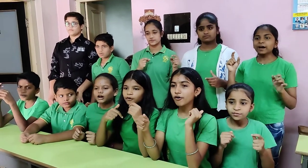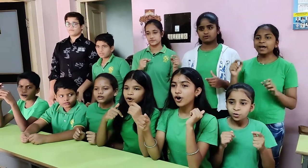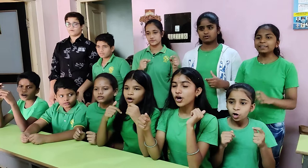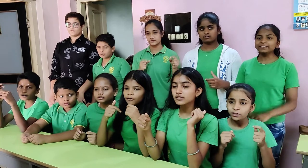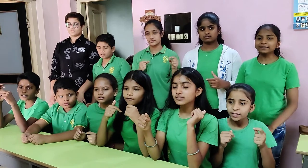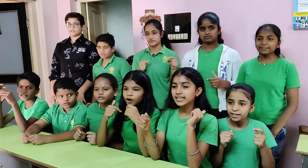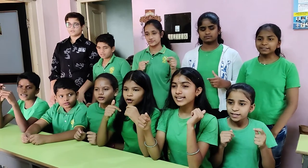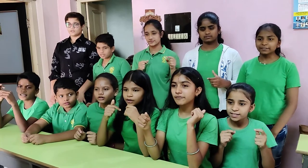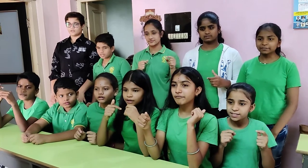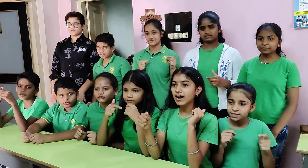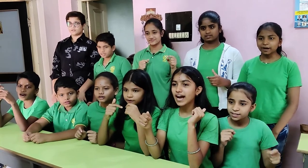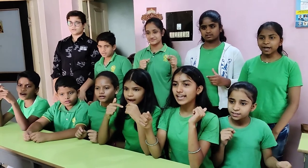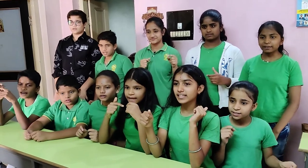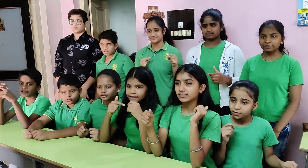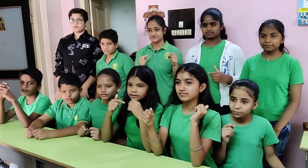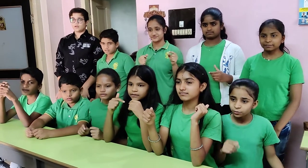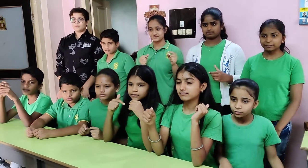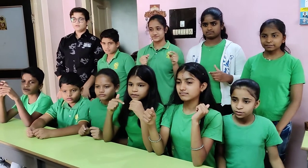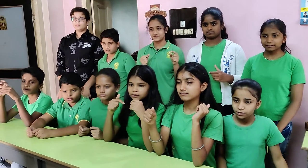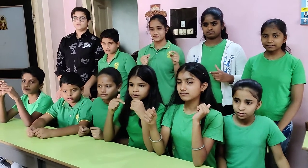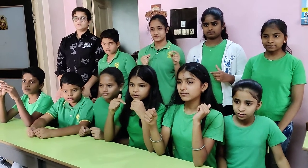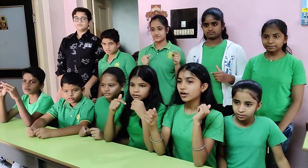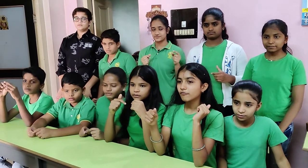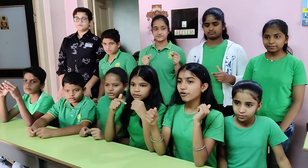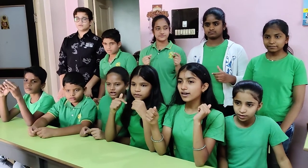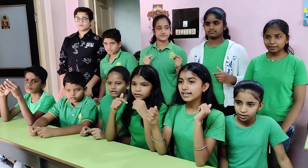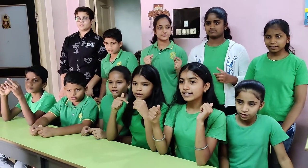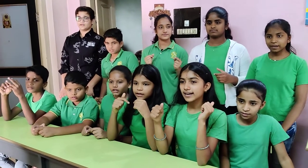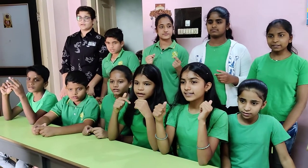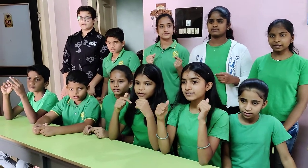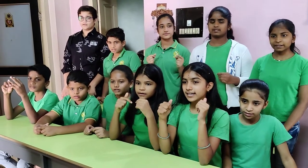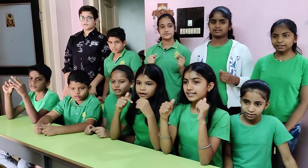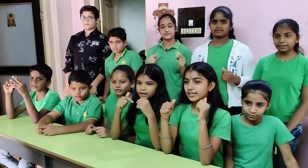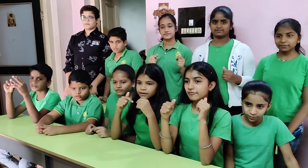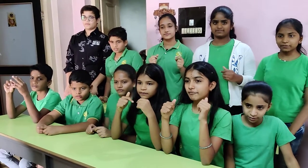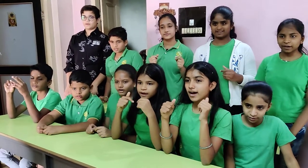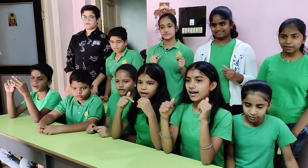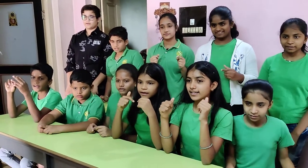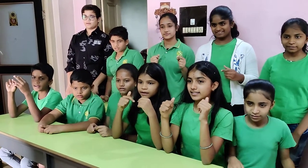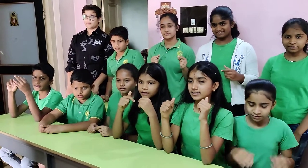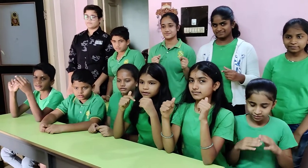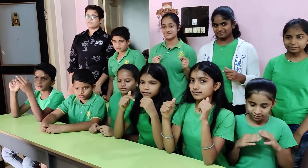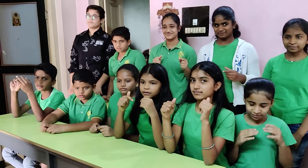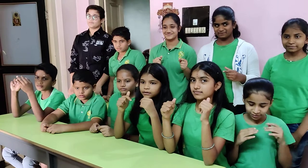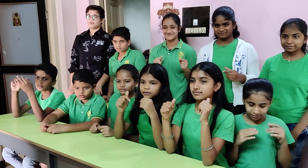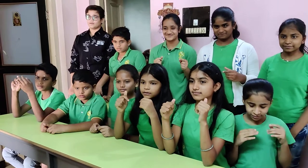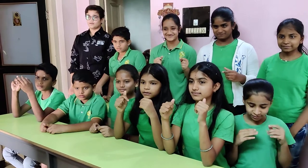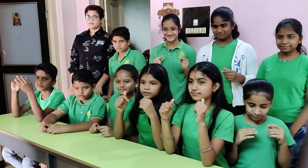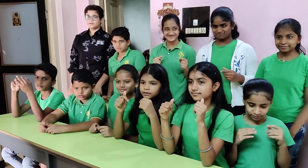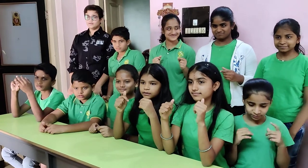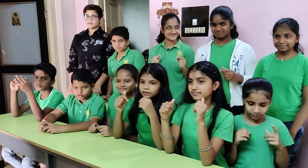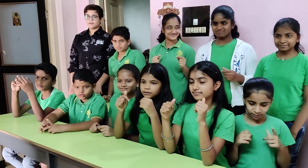4, 3, 5. 1, 4, 3, 5. Correct answer. Next,